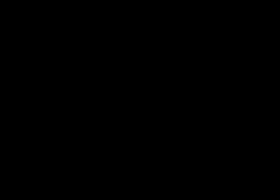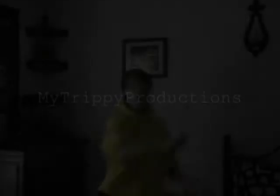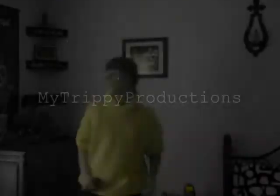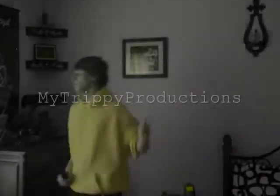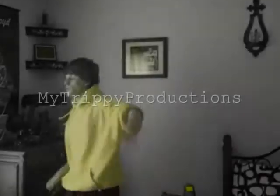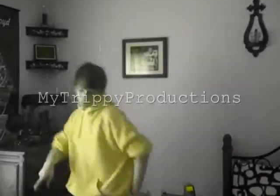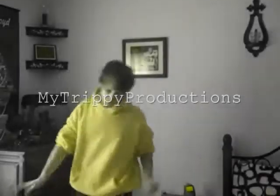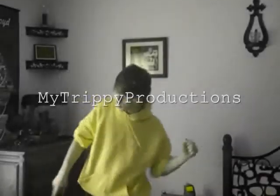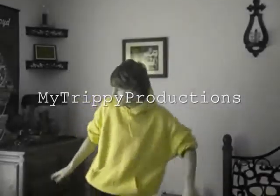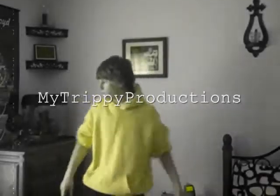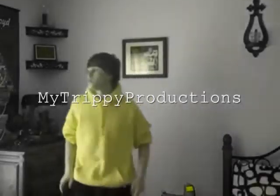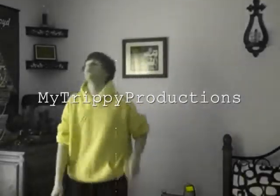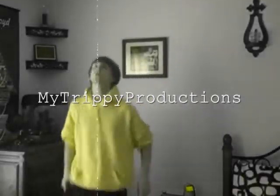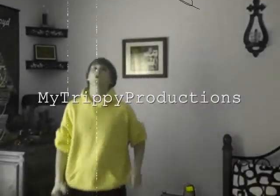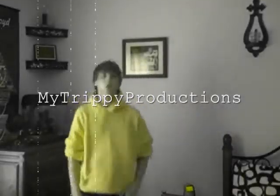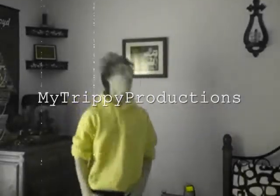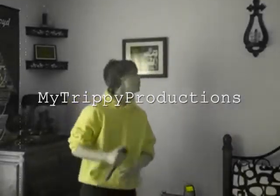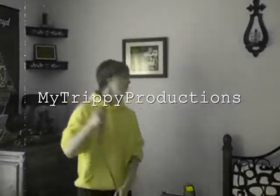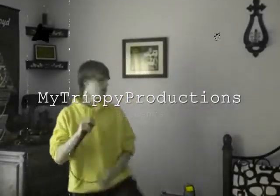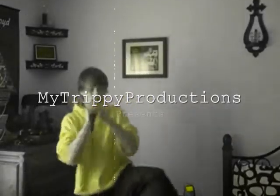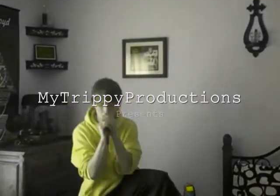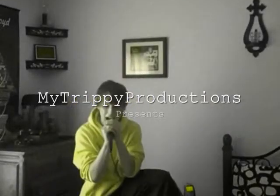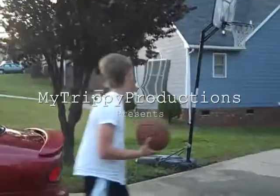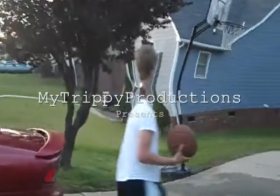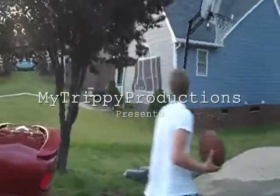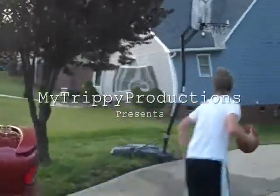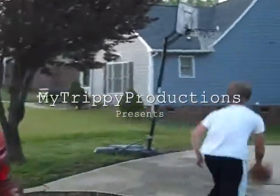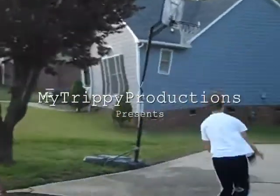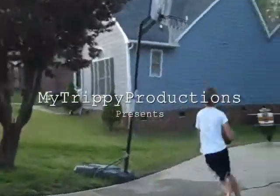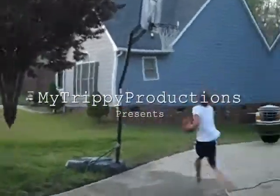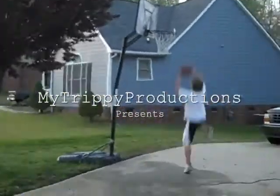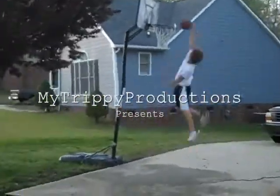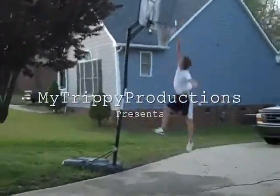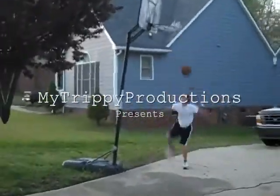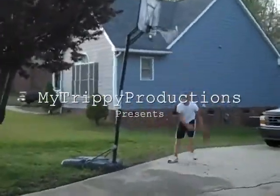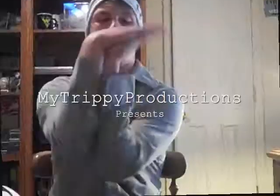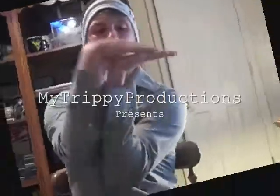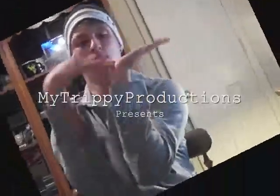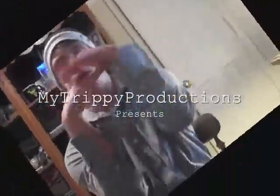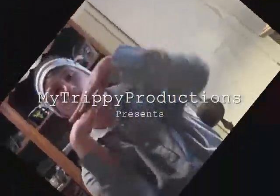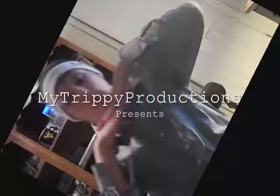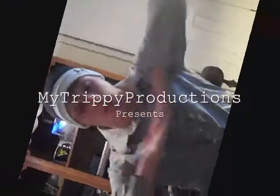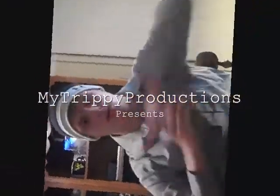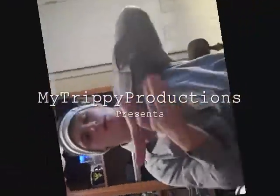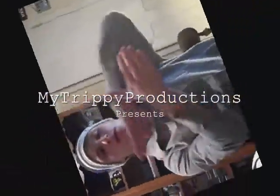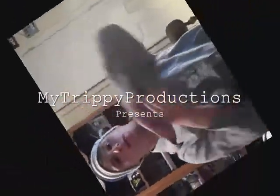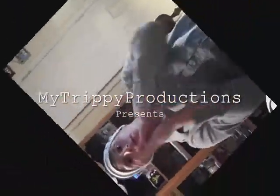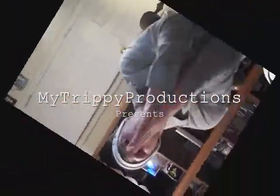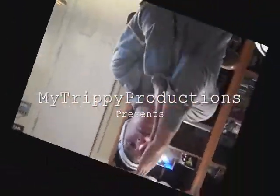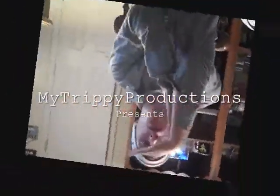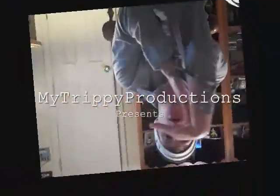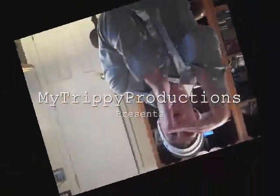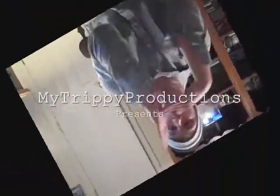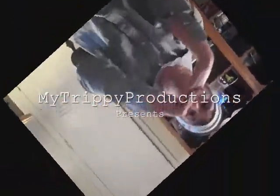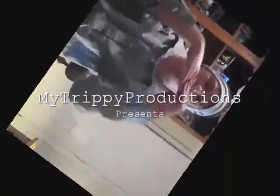Come drive with me, we are going to the south You can sit